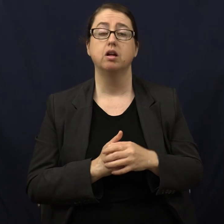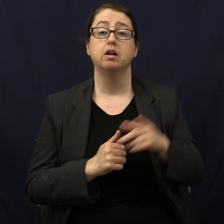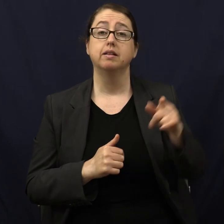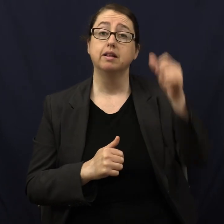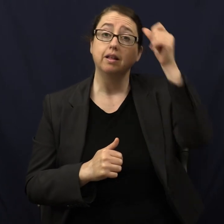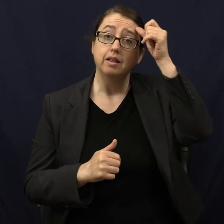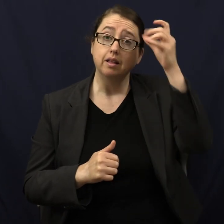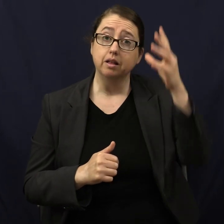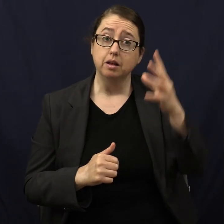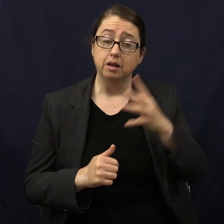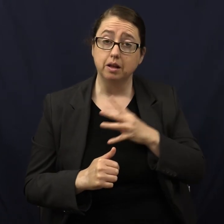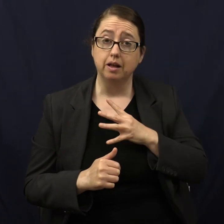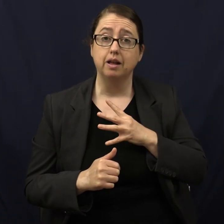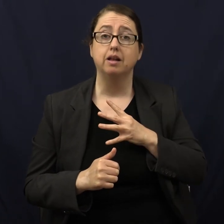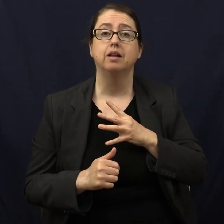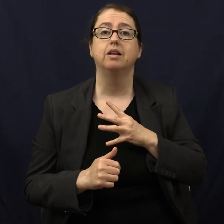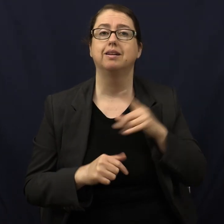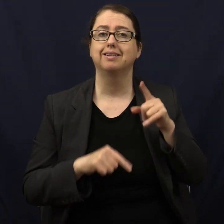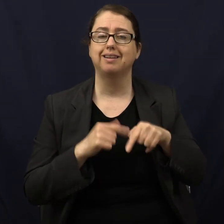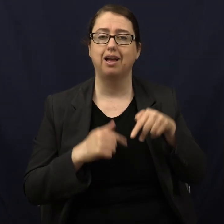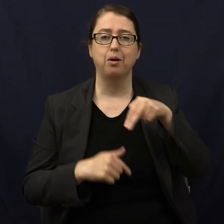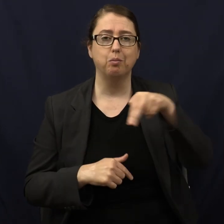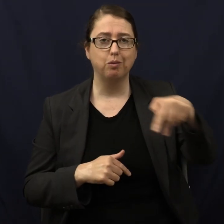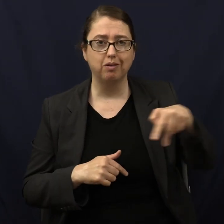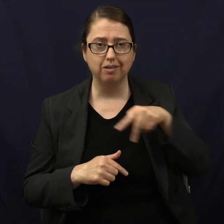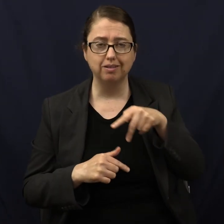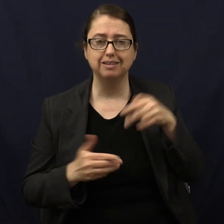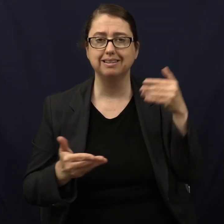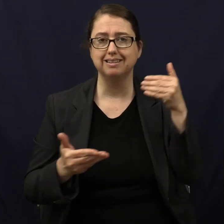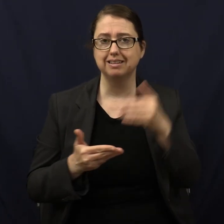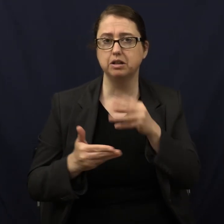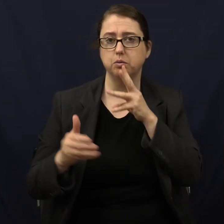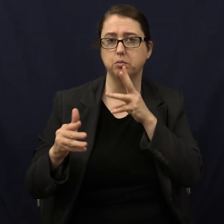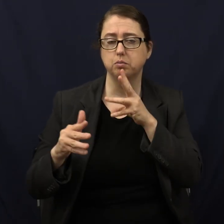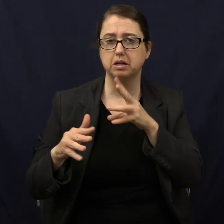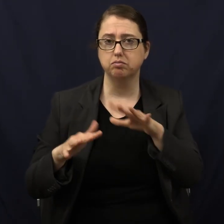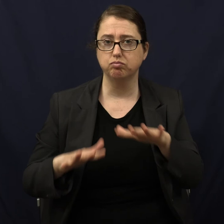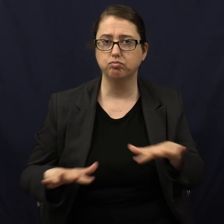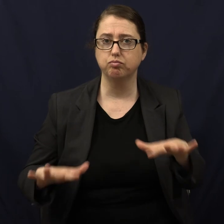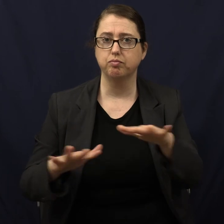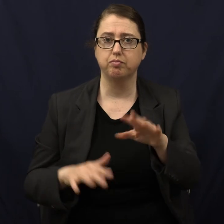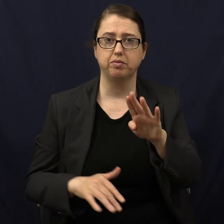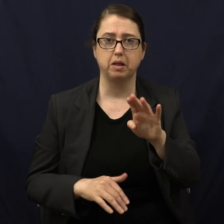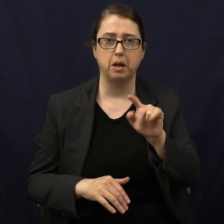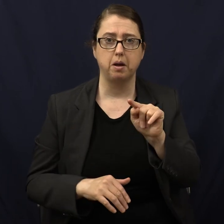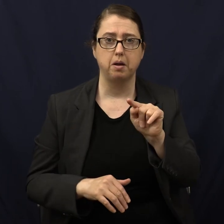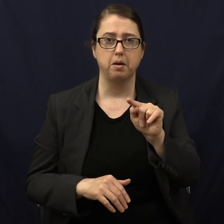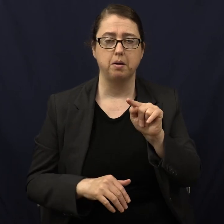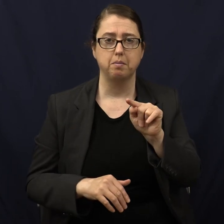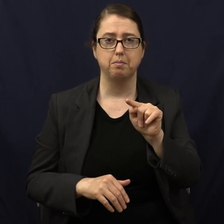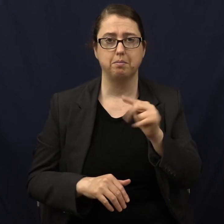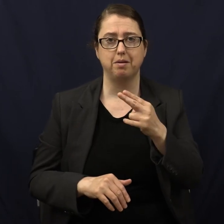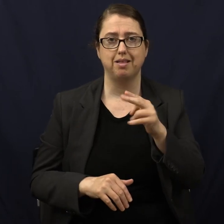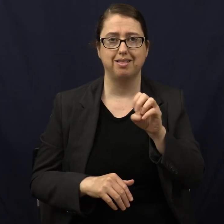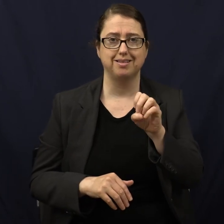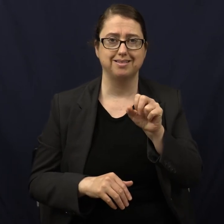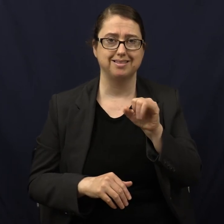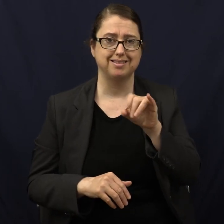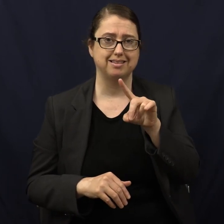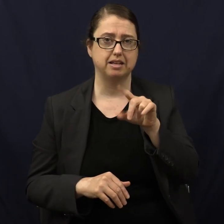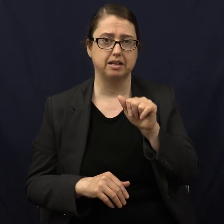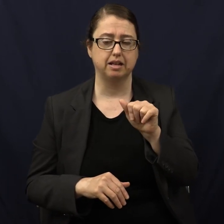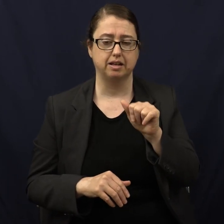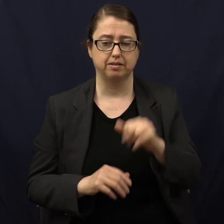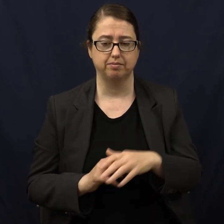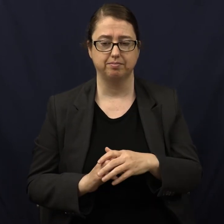The man who was the paralytic at the pool of Bethesda. Did you know Bethesda is be the SDA? I'm just saying. You can